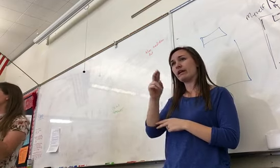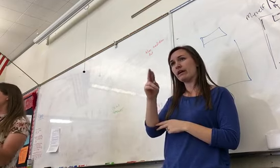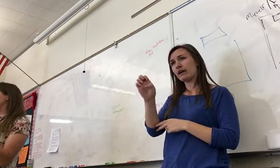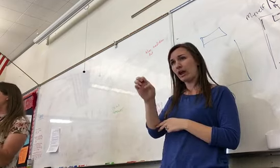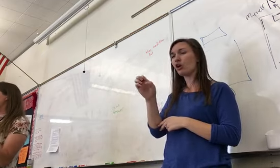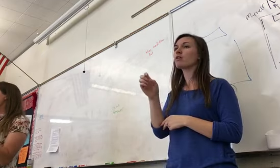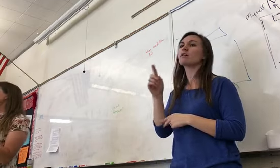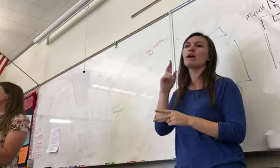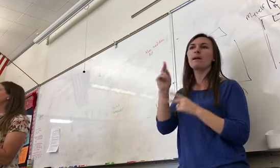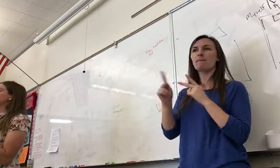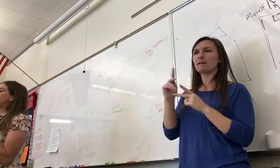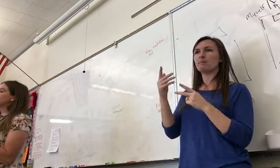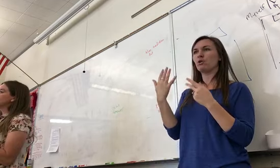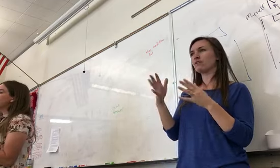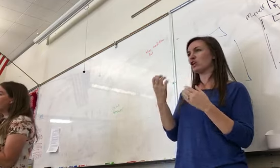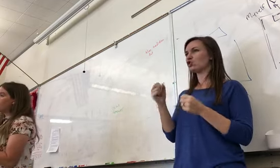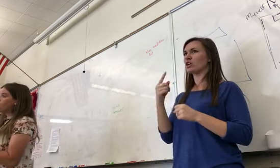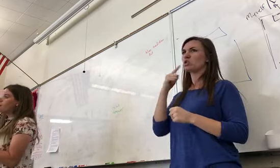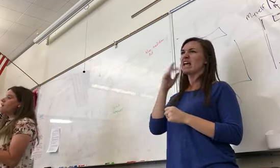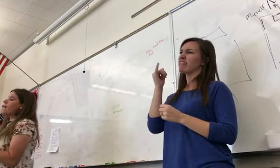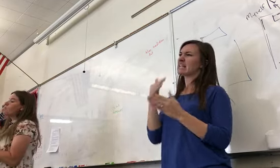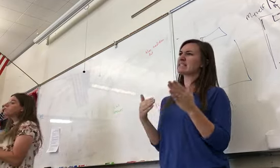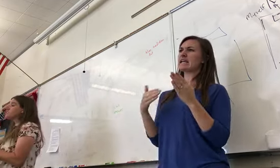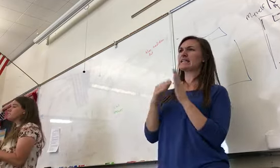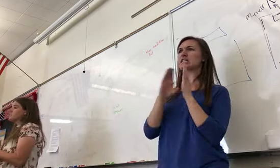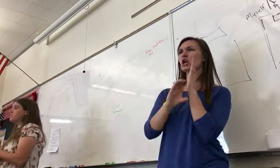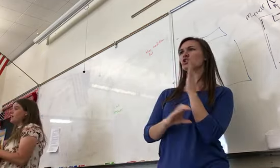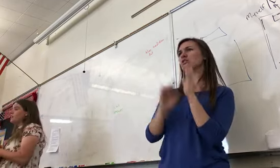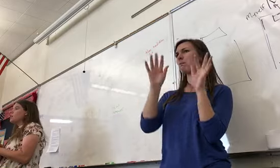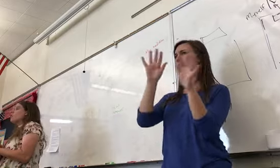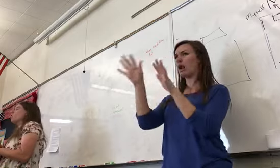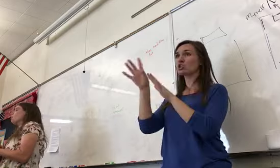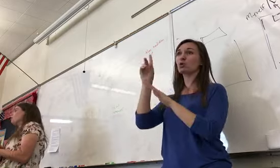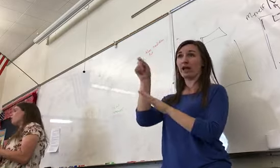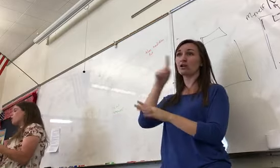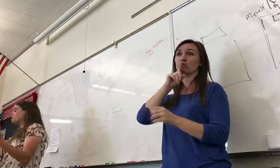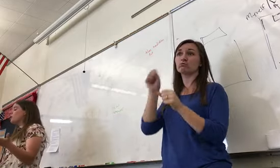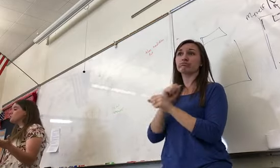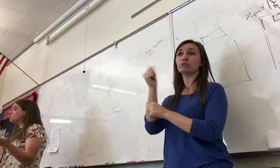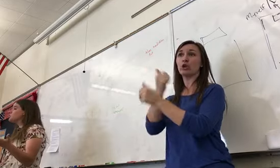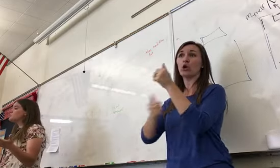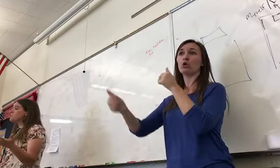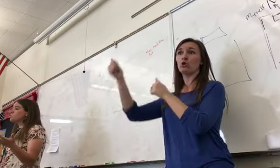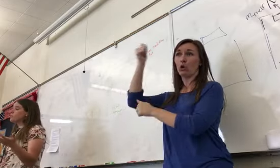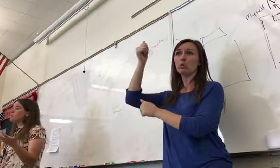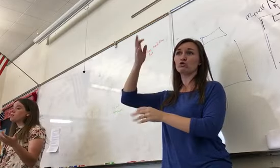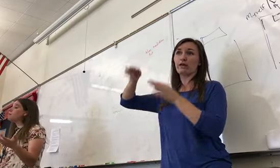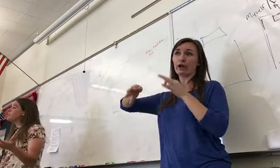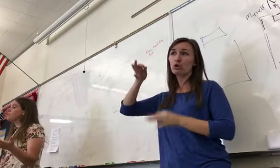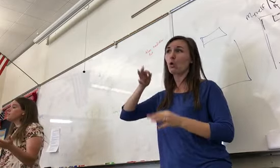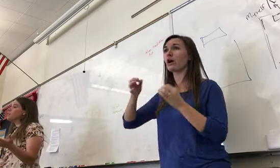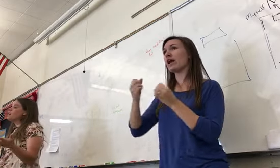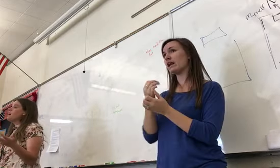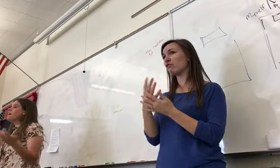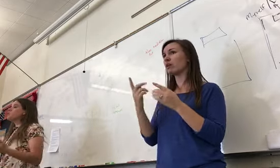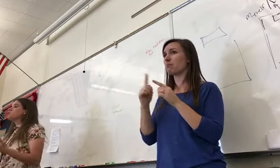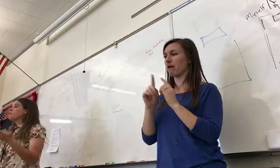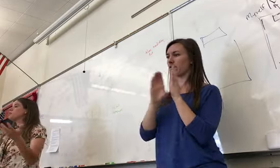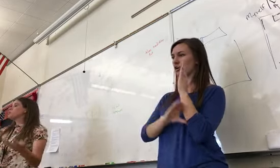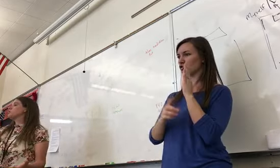Constitution? So with the National Bank, Hamilton's going to say, our Constitution says we need to make money. A national bank will